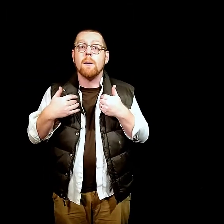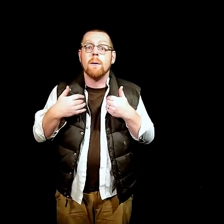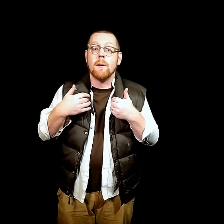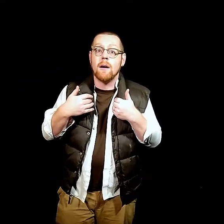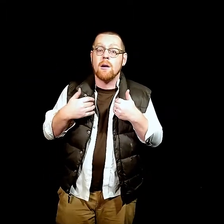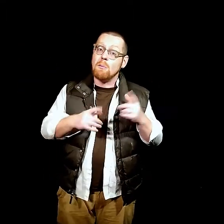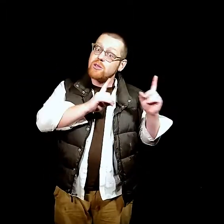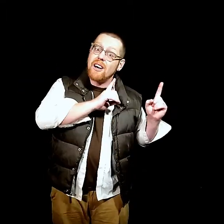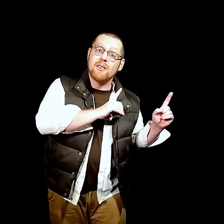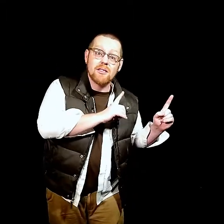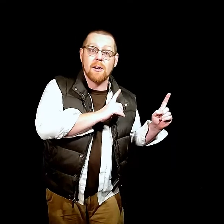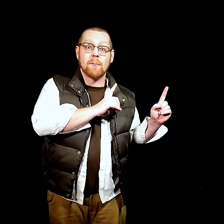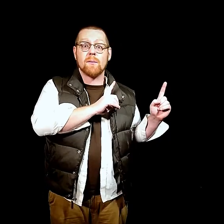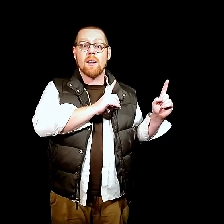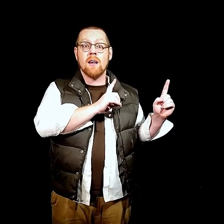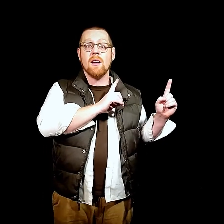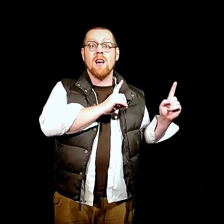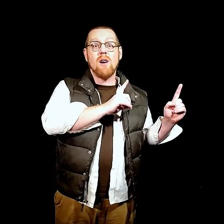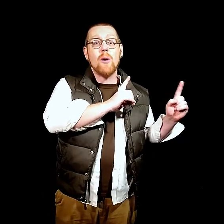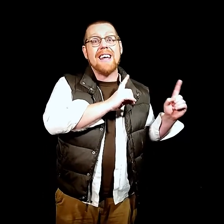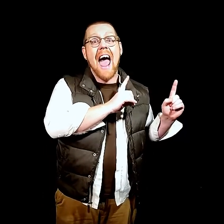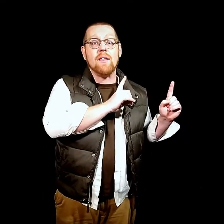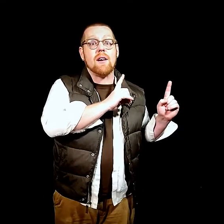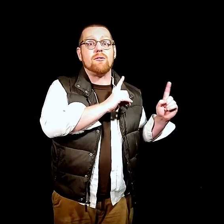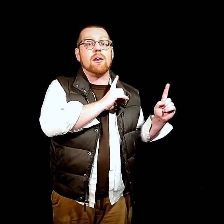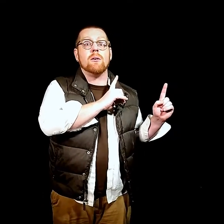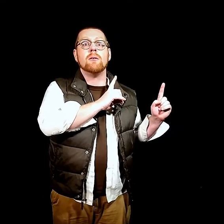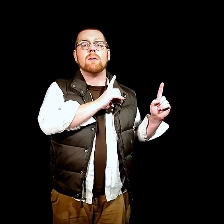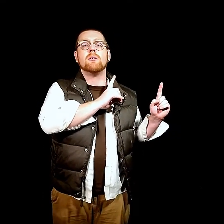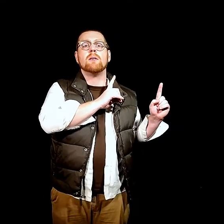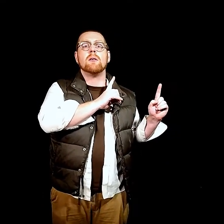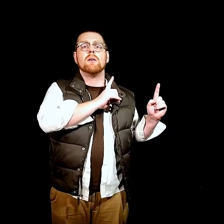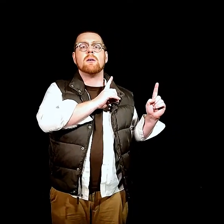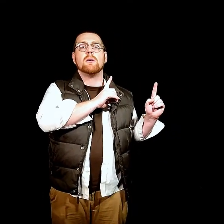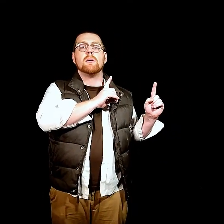But most others have already had their fill. all. I'll see you all.